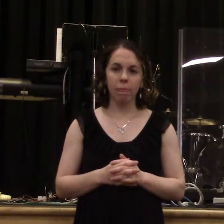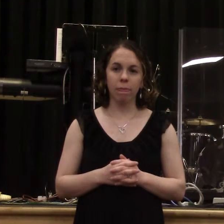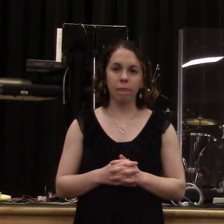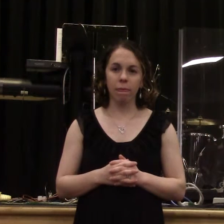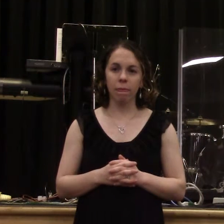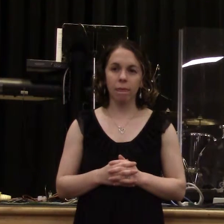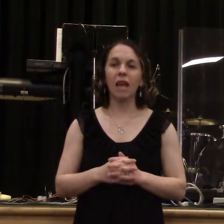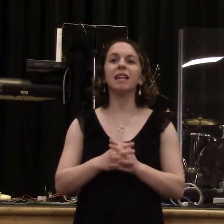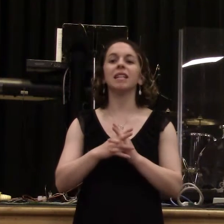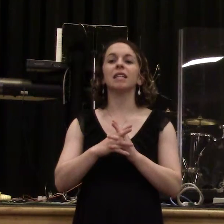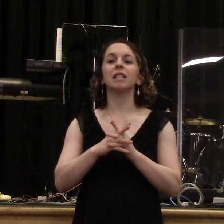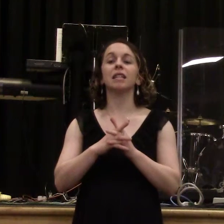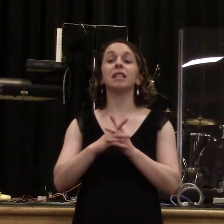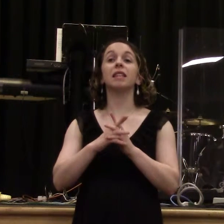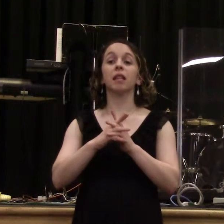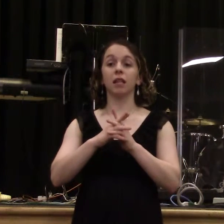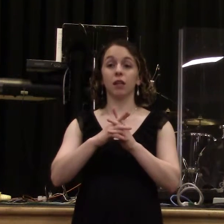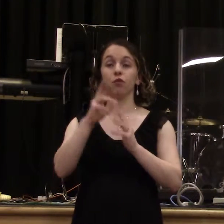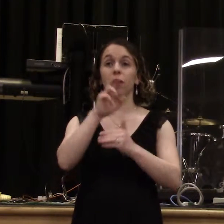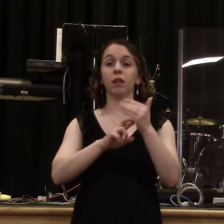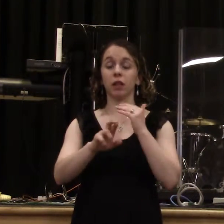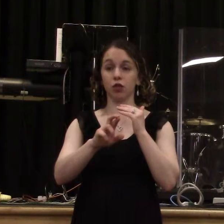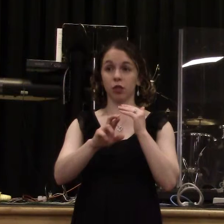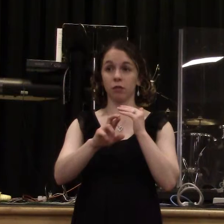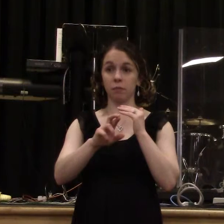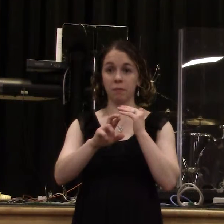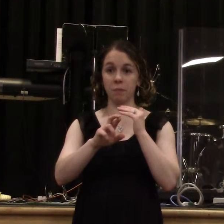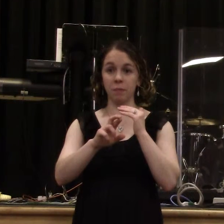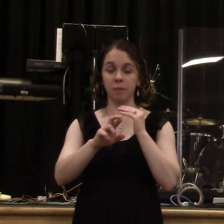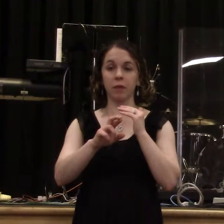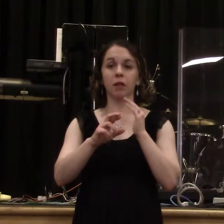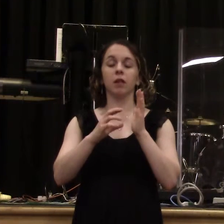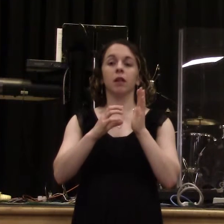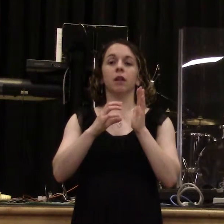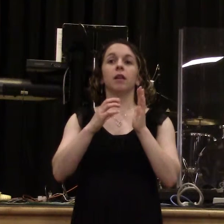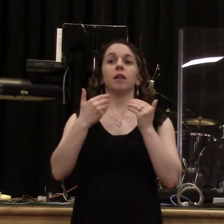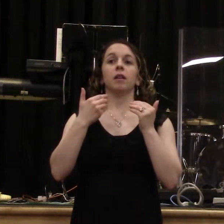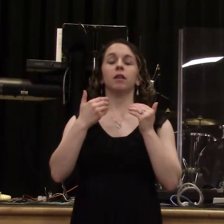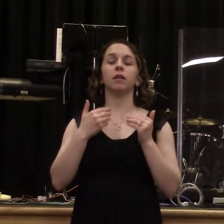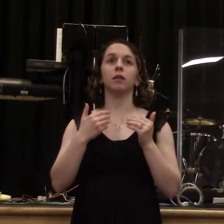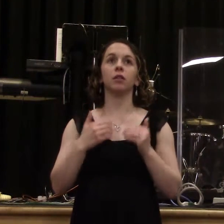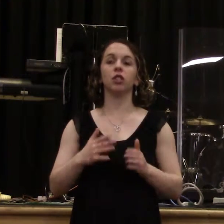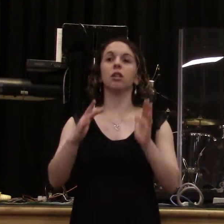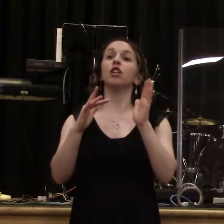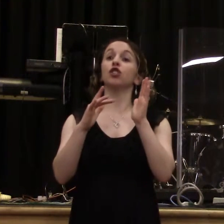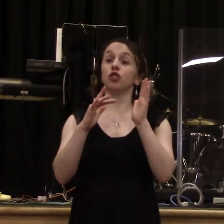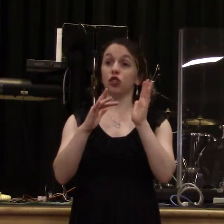says, I, Jesus, have sent my angels to give you this testimony for the churches that I am the root of the offspring of David and the bright and